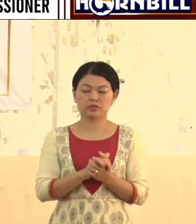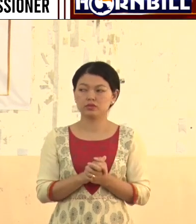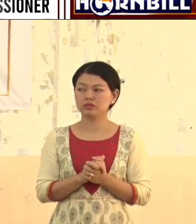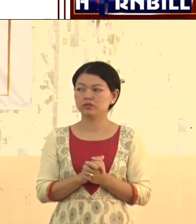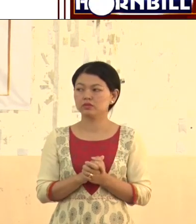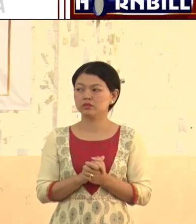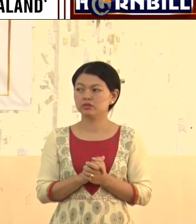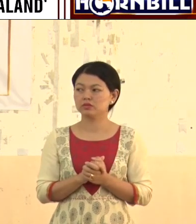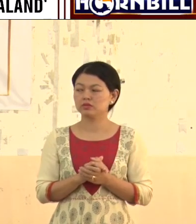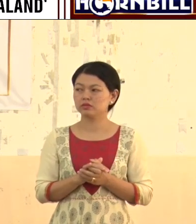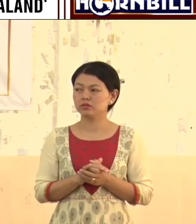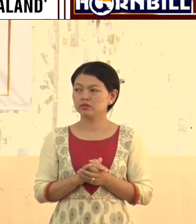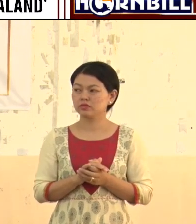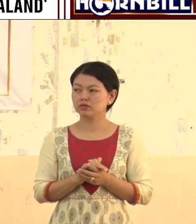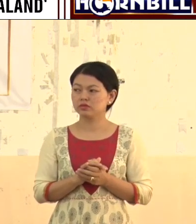been numerous,